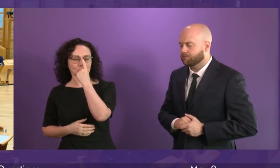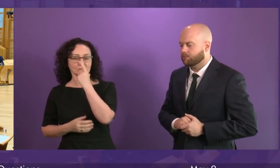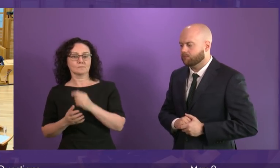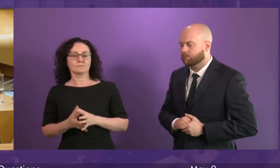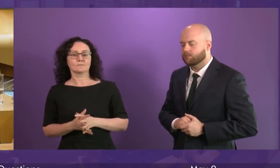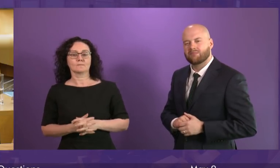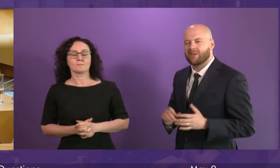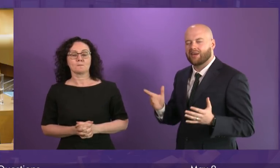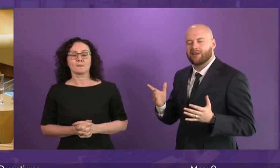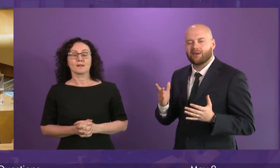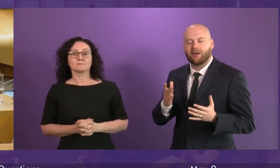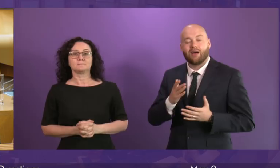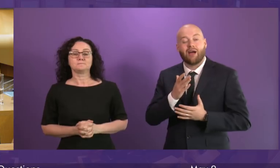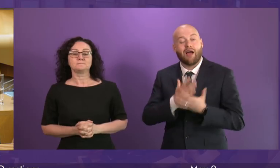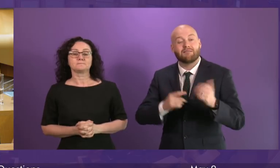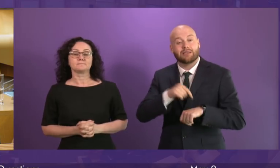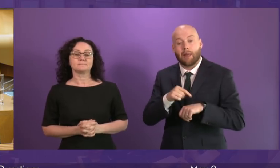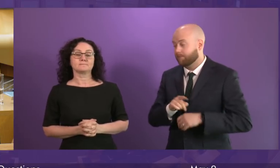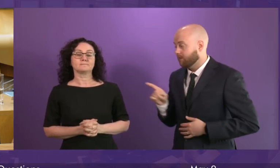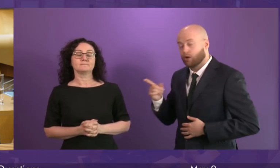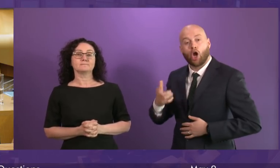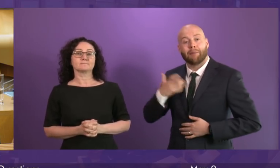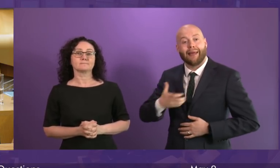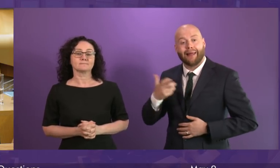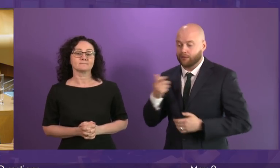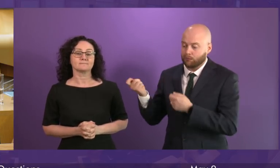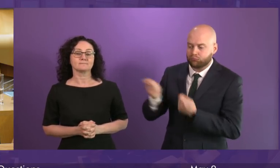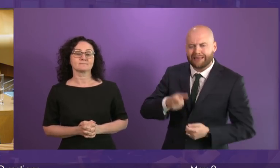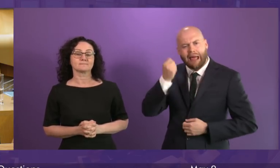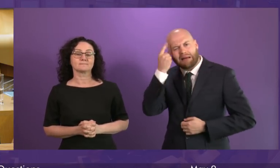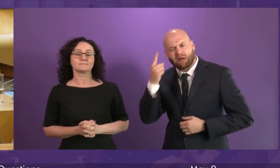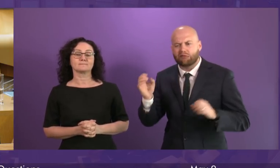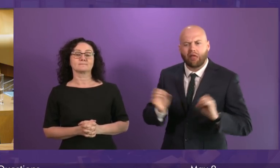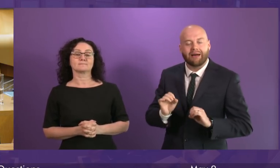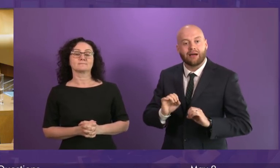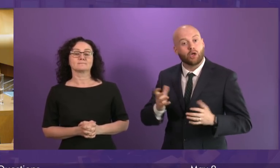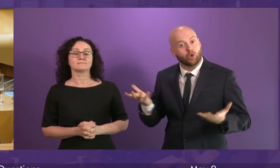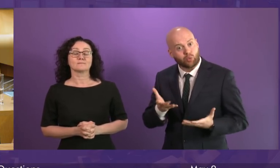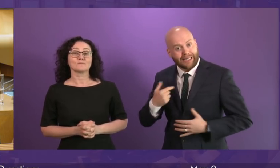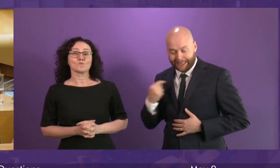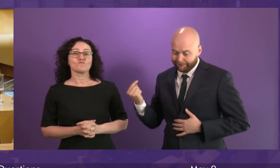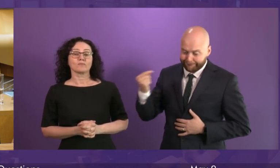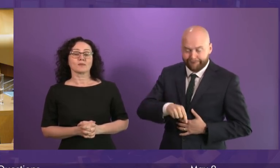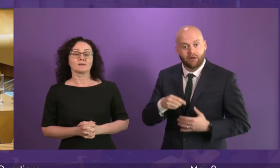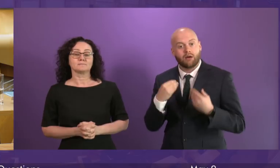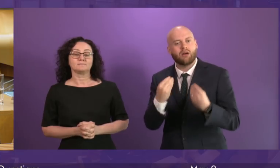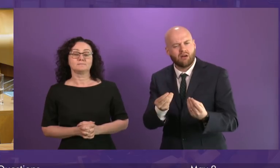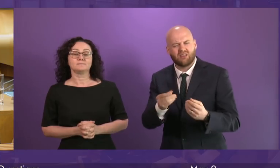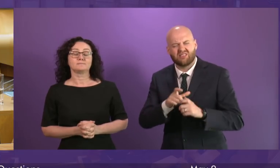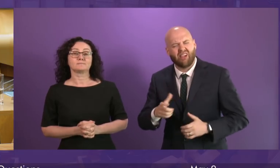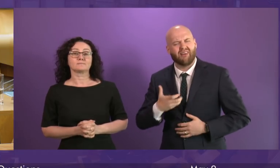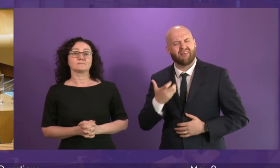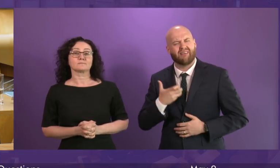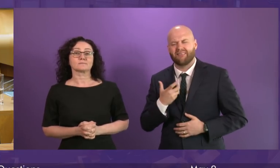Half the time she complains folk don't bring ideas to the chamber. Today she's complaining that we do. Because, presenting officer, this is a pretty